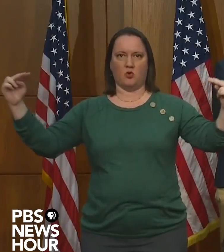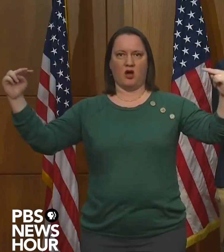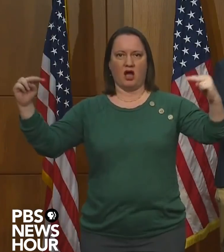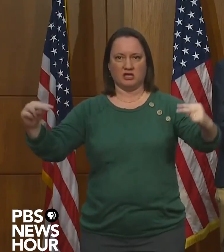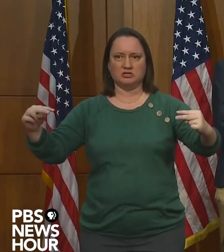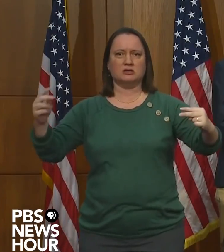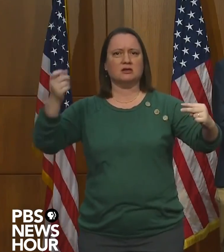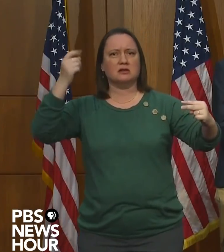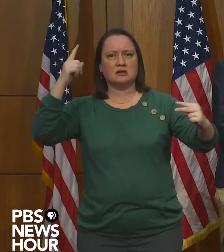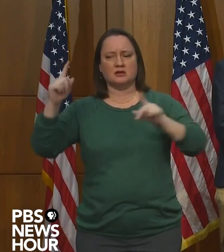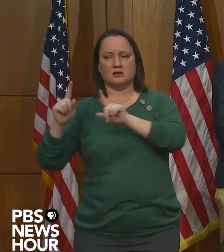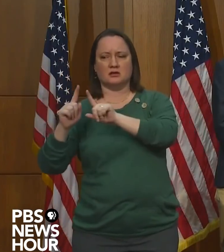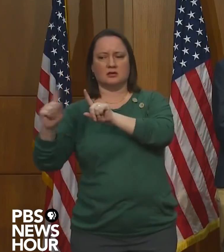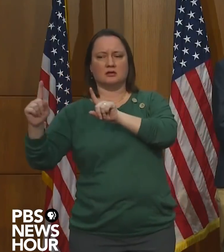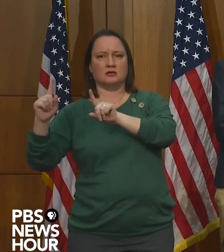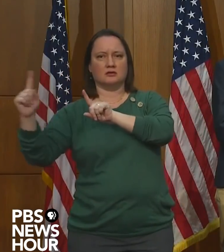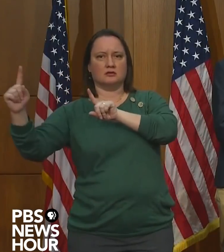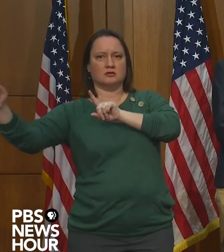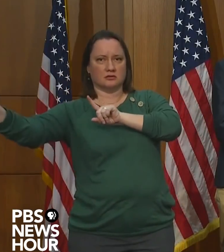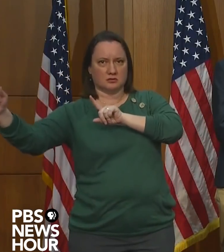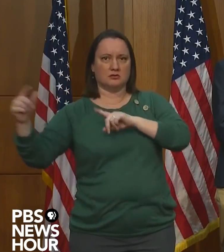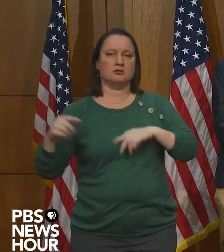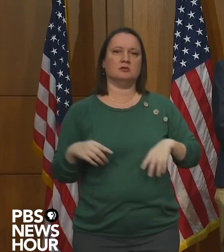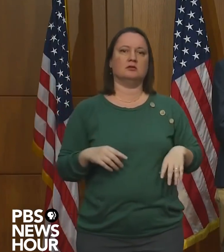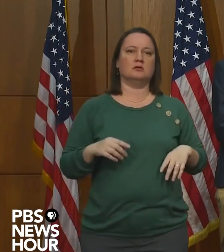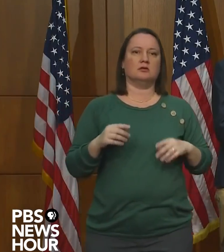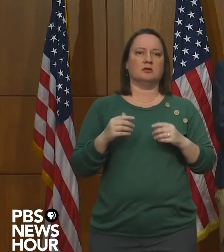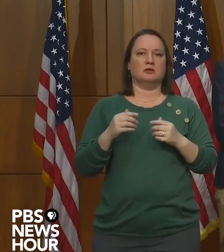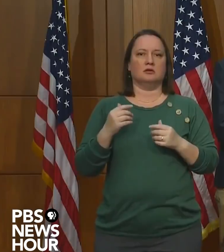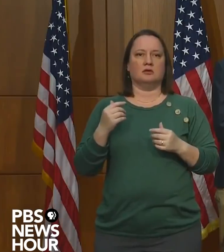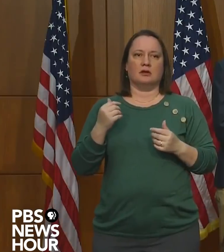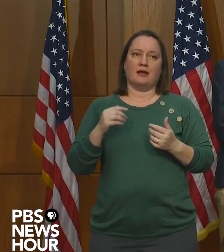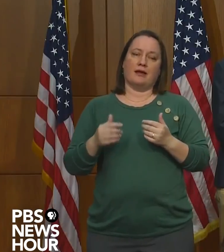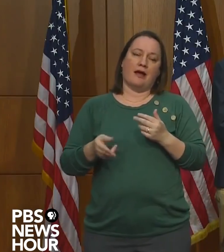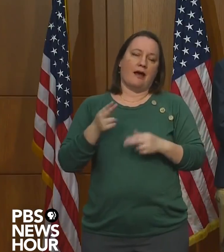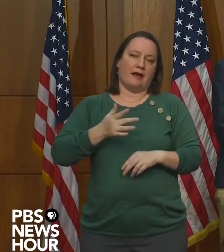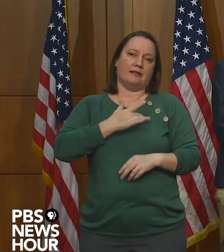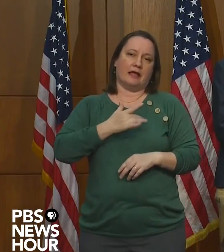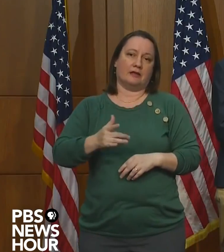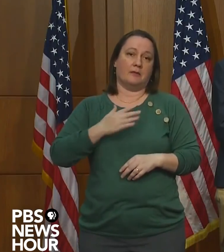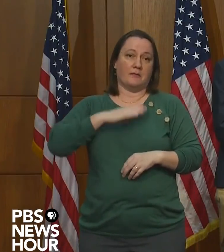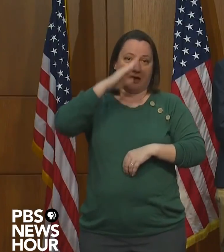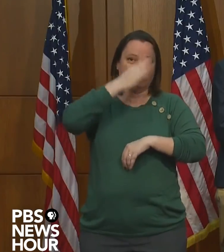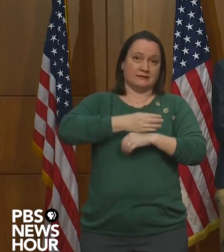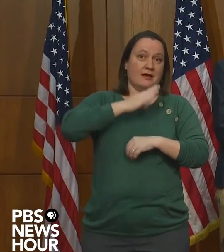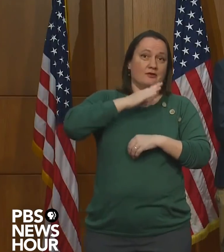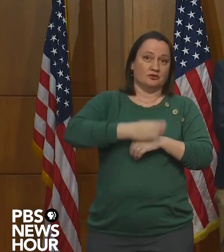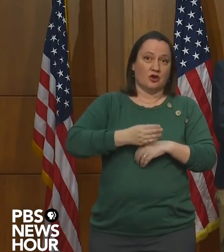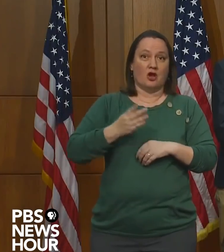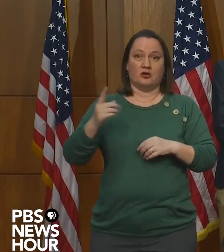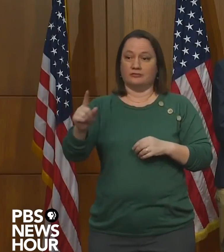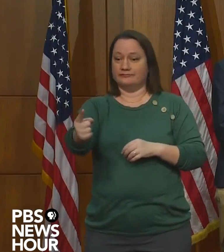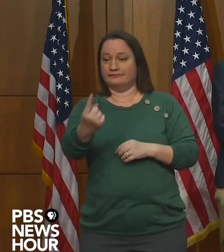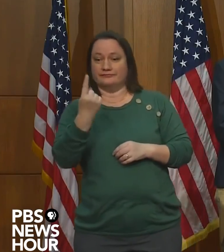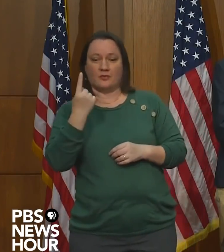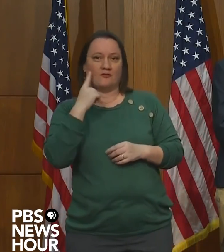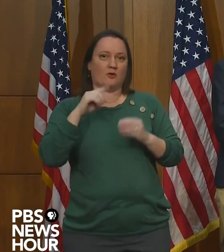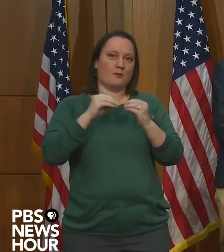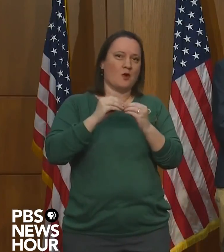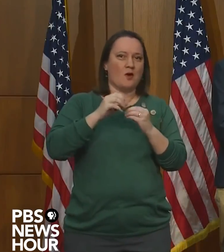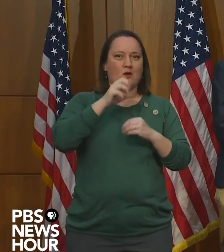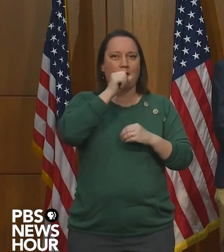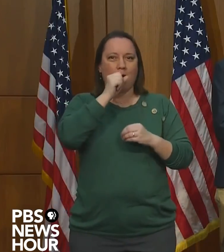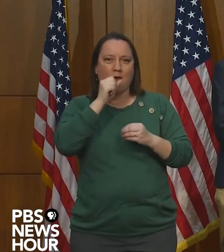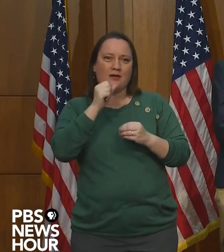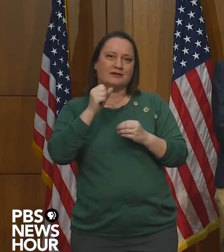in between spectators with a high likelihood, at least in my household, that my son or daughter comes running over for more orange slices or to